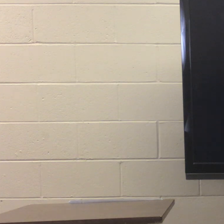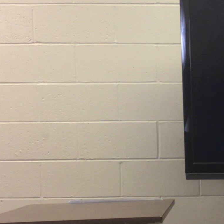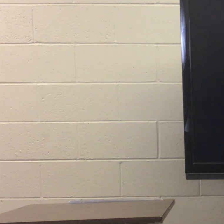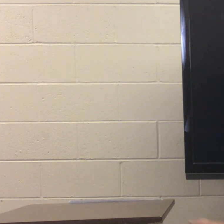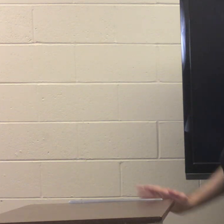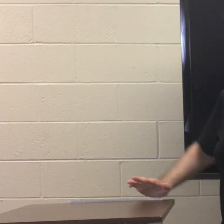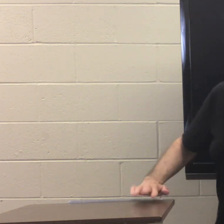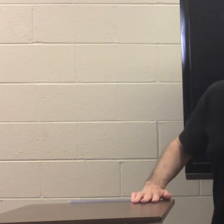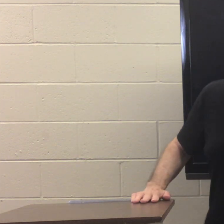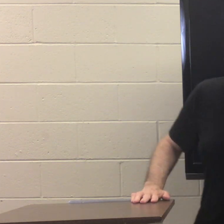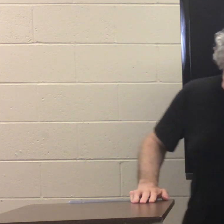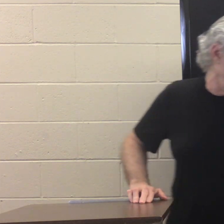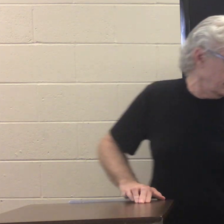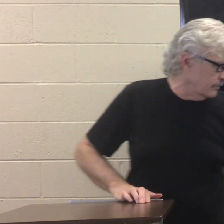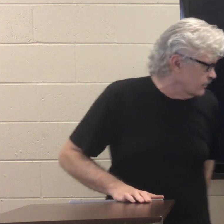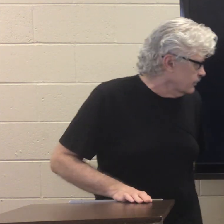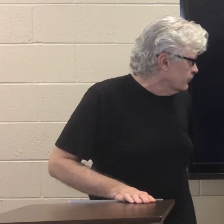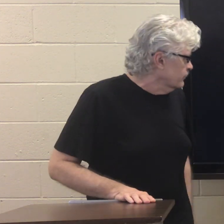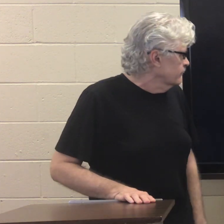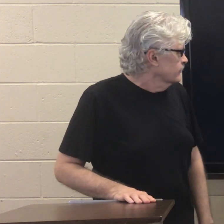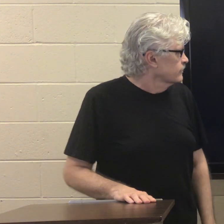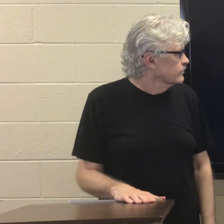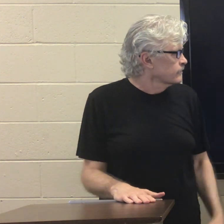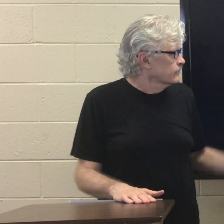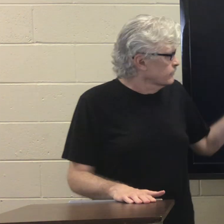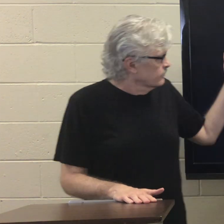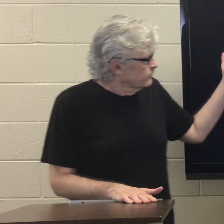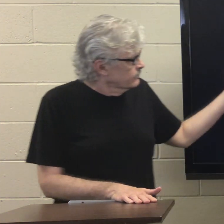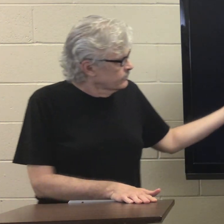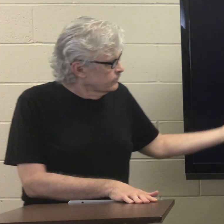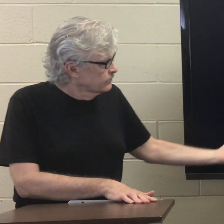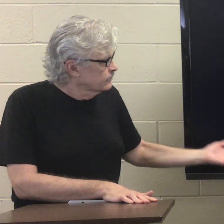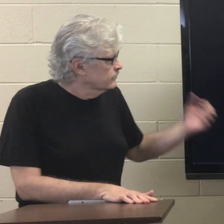Hello. This is our psalm.